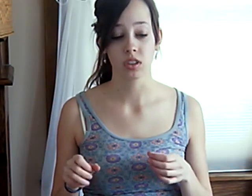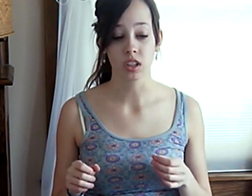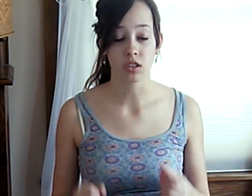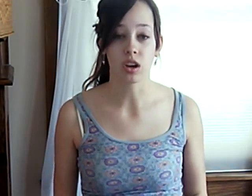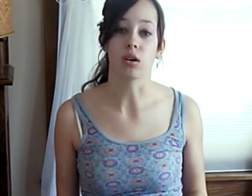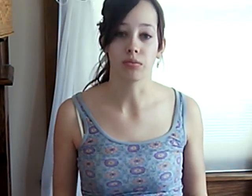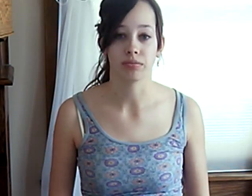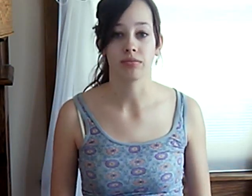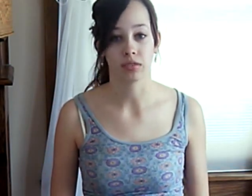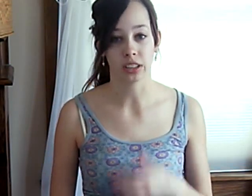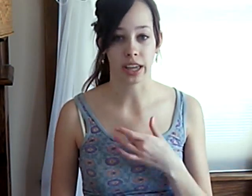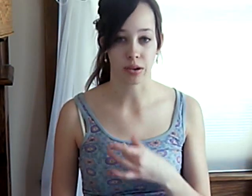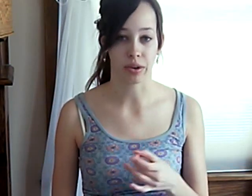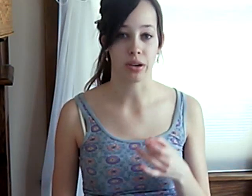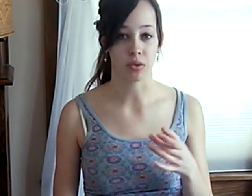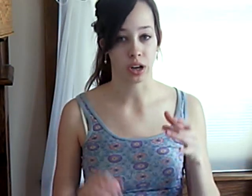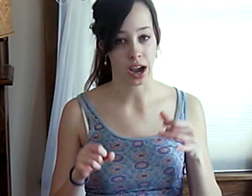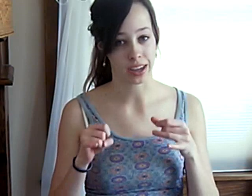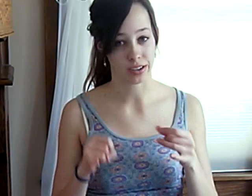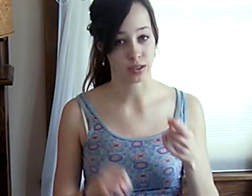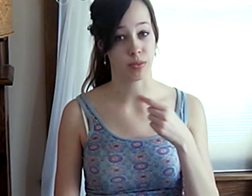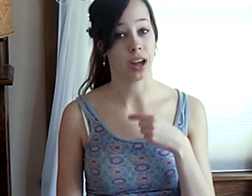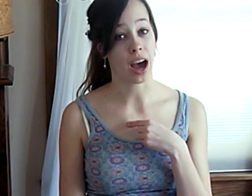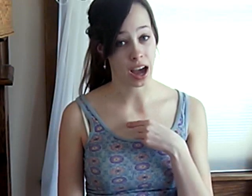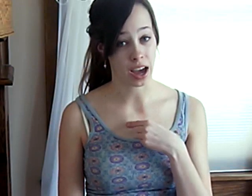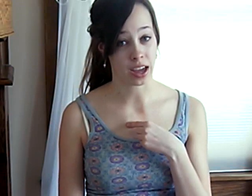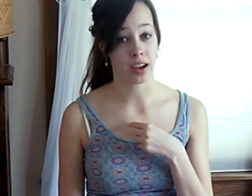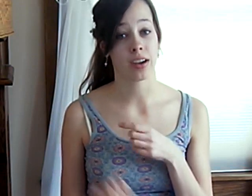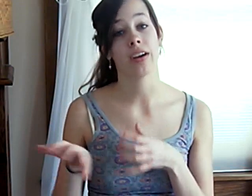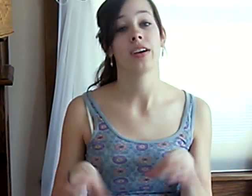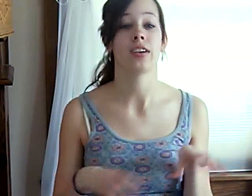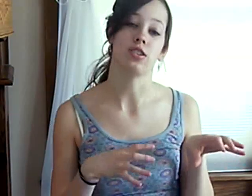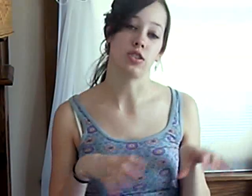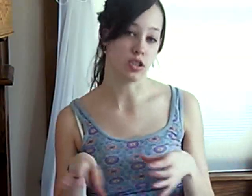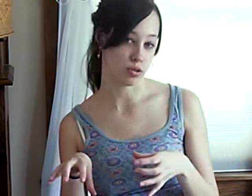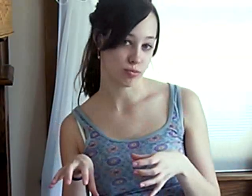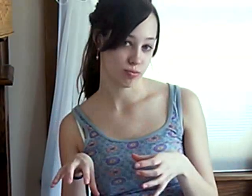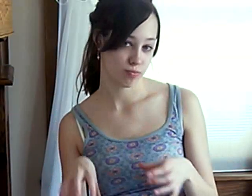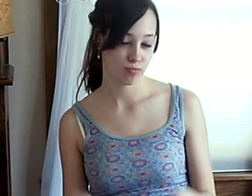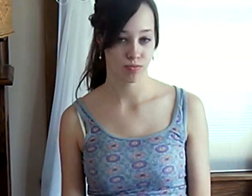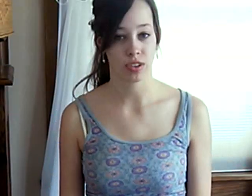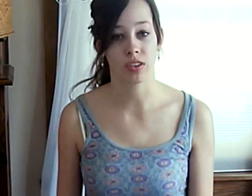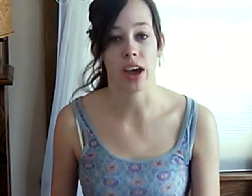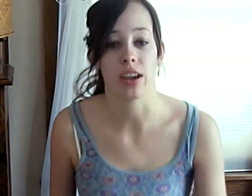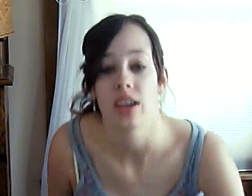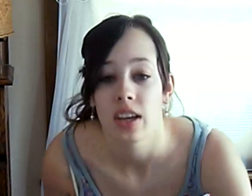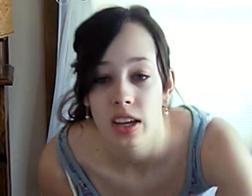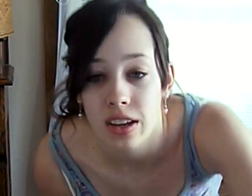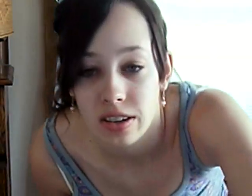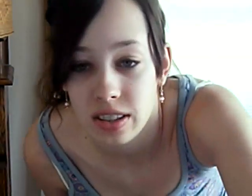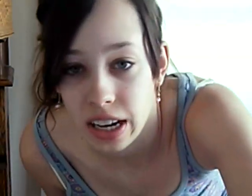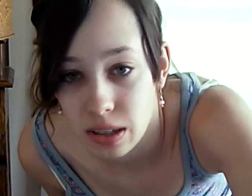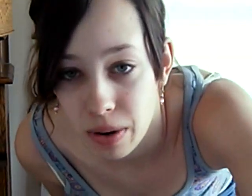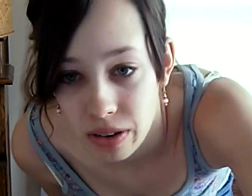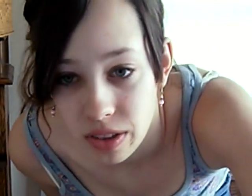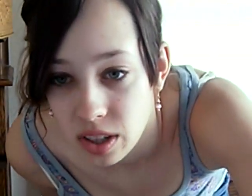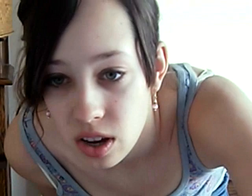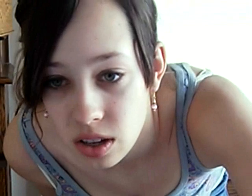So, like it when I wore high heels, but I do. Okay, here's the next part of the song.